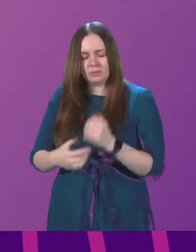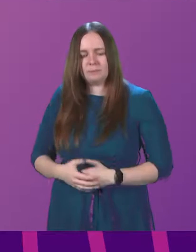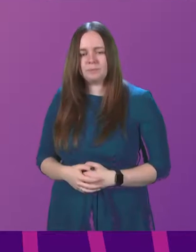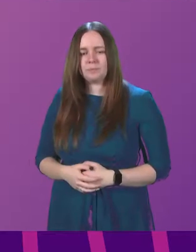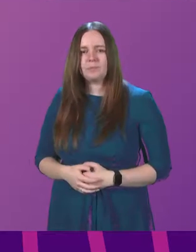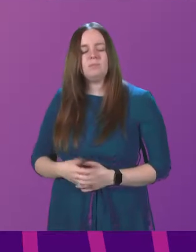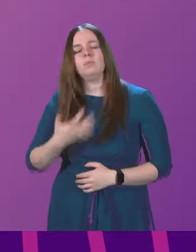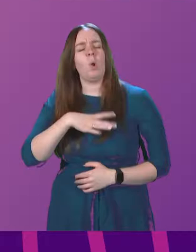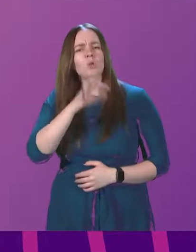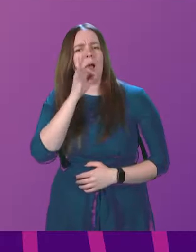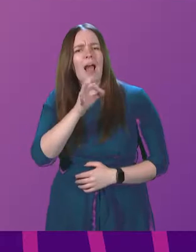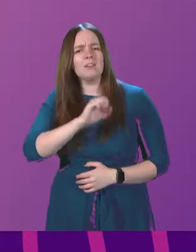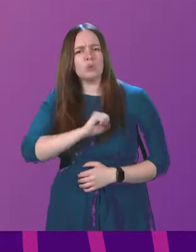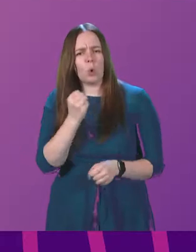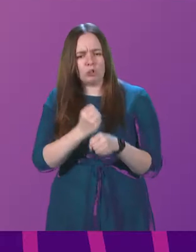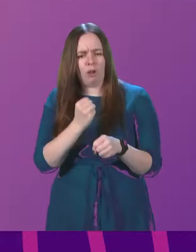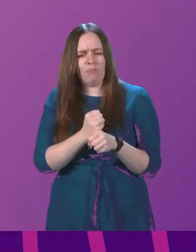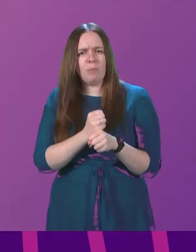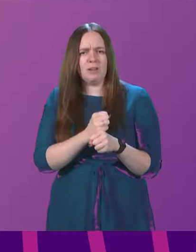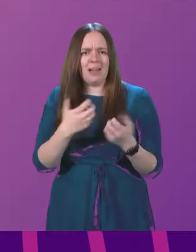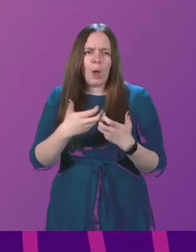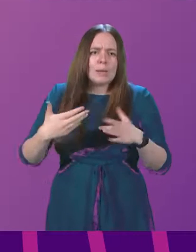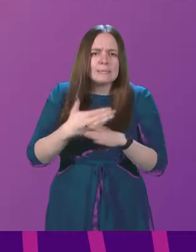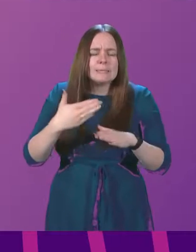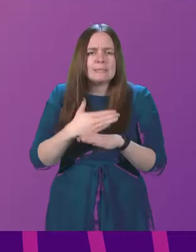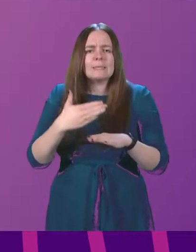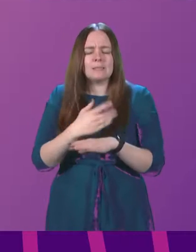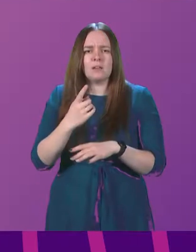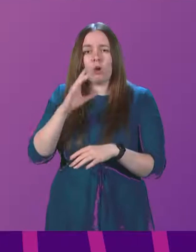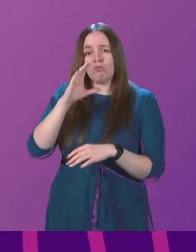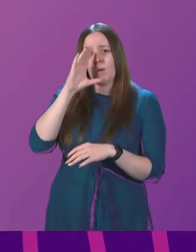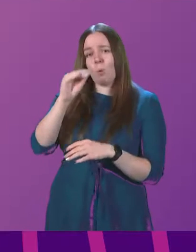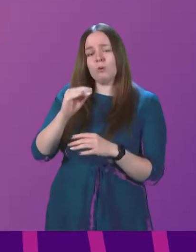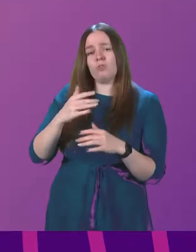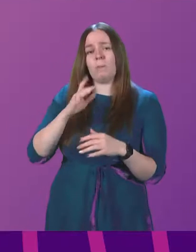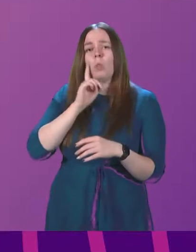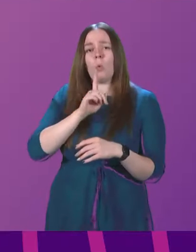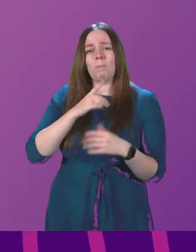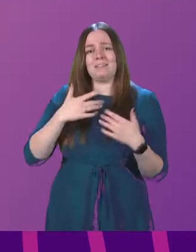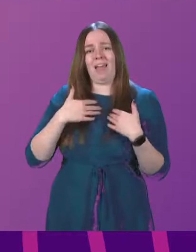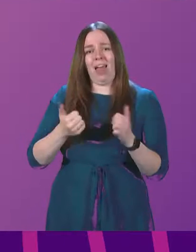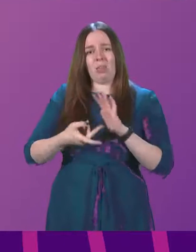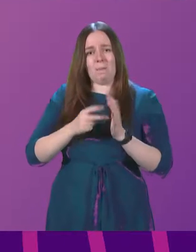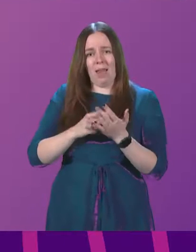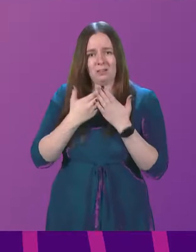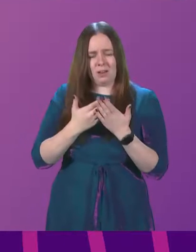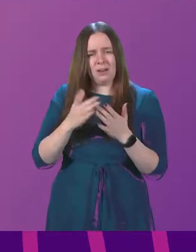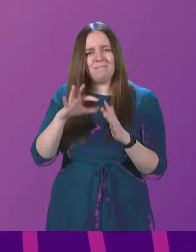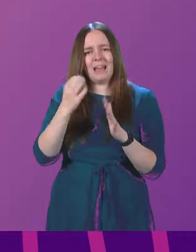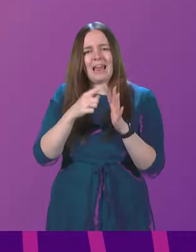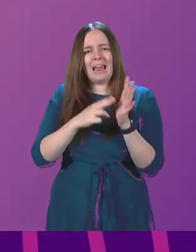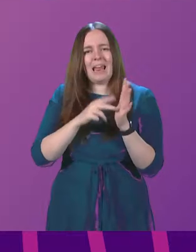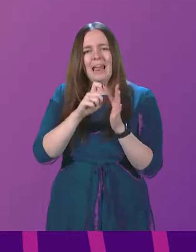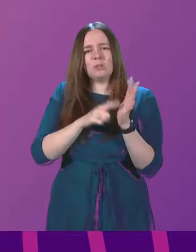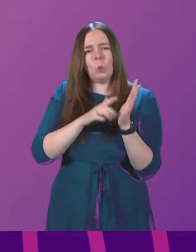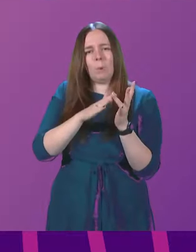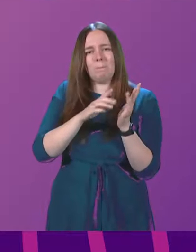To ask the Scottish Government what action it will take in response to reports of the Women's Health Plan study, finding that endometriosis clinical